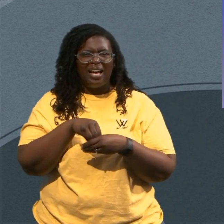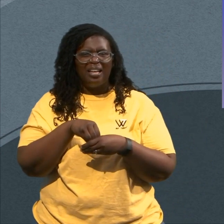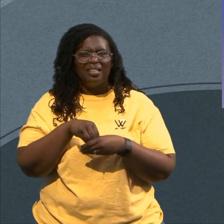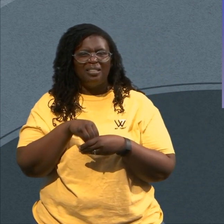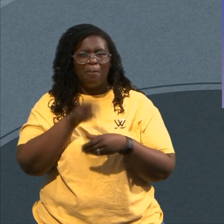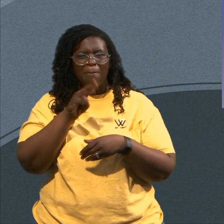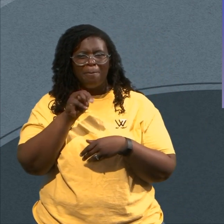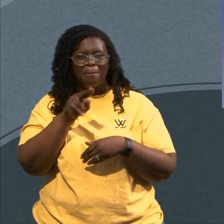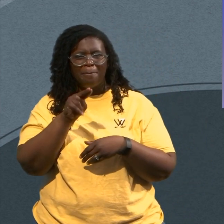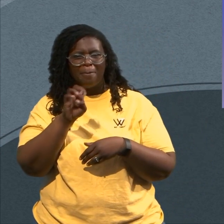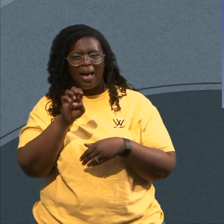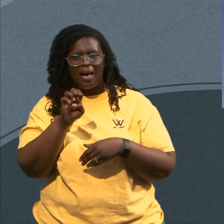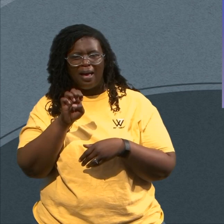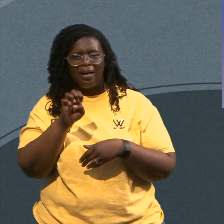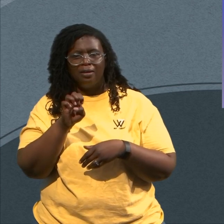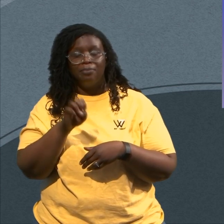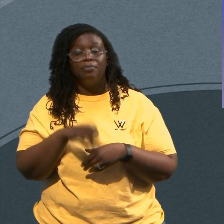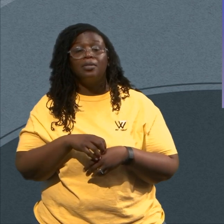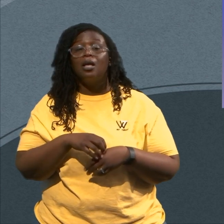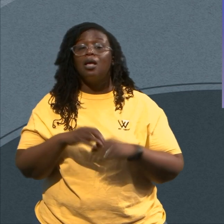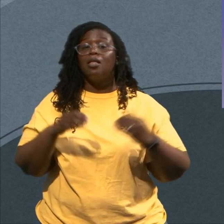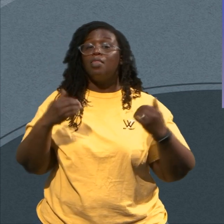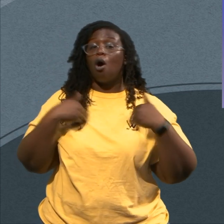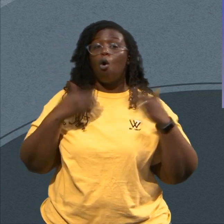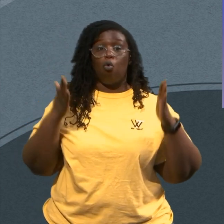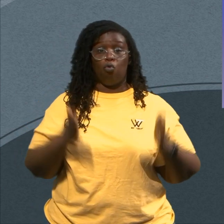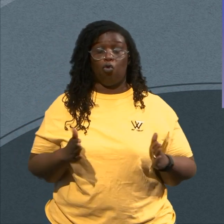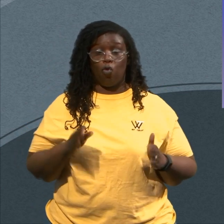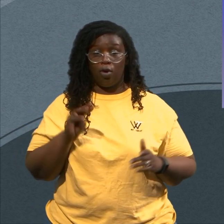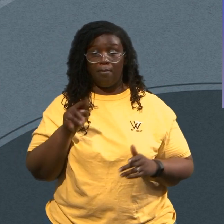The Owner Of The Mine Said Once A Week